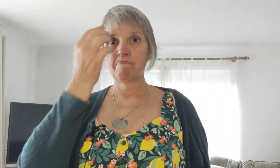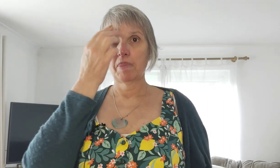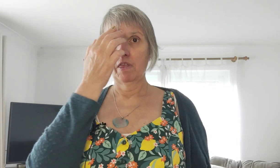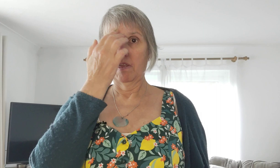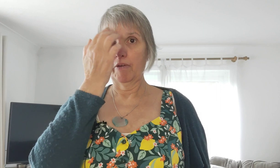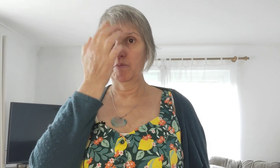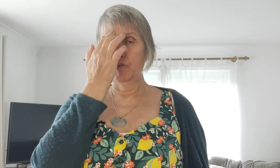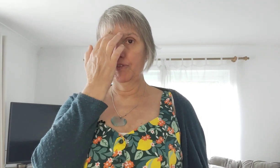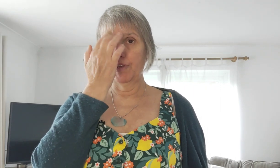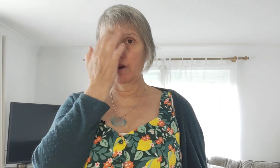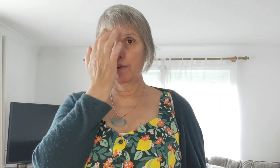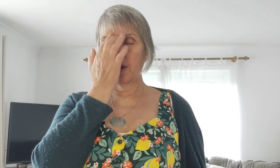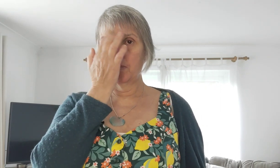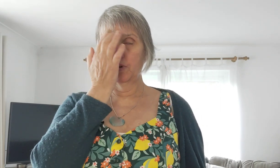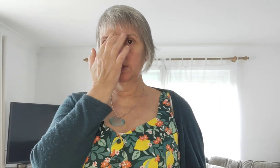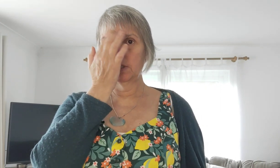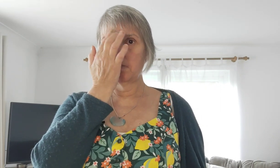so move to the eyebrow point